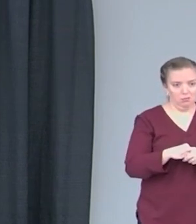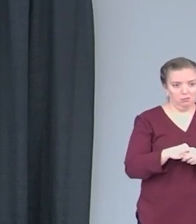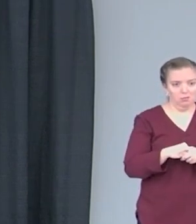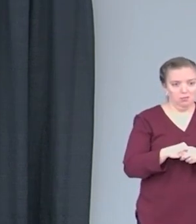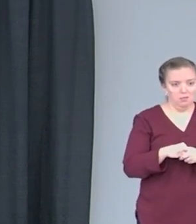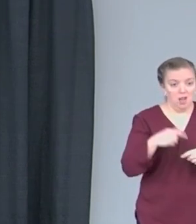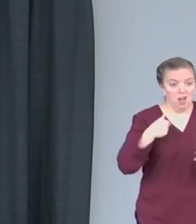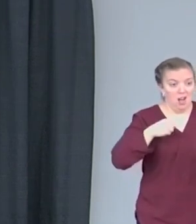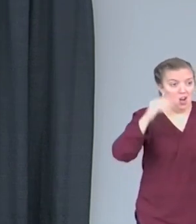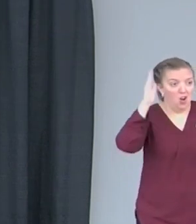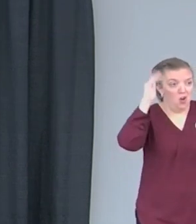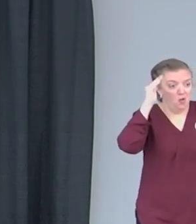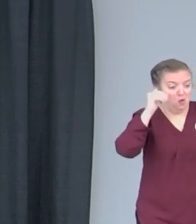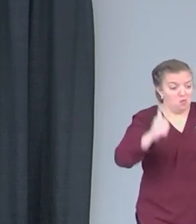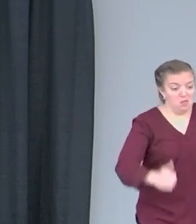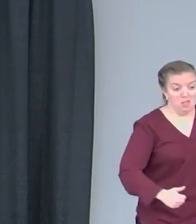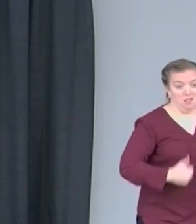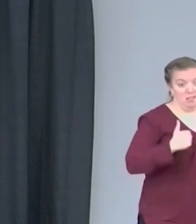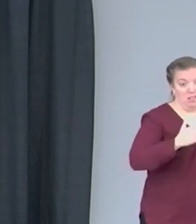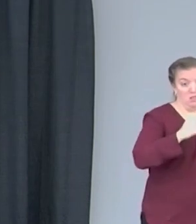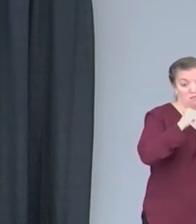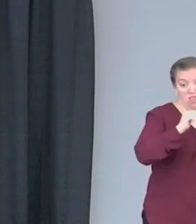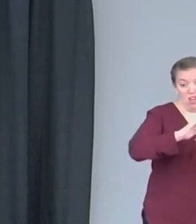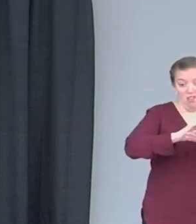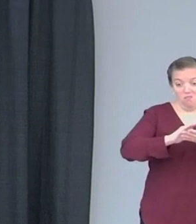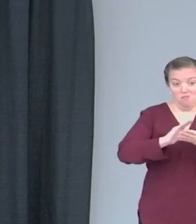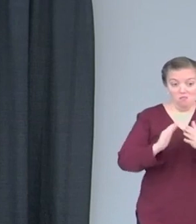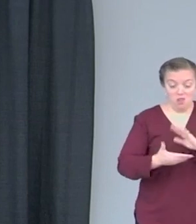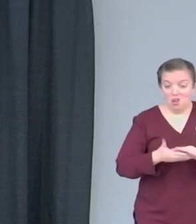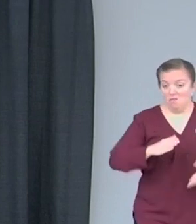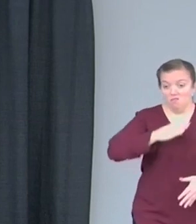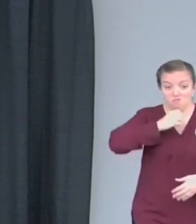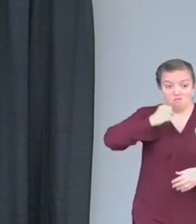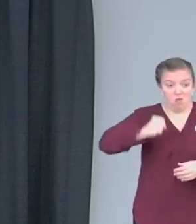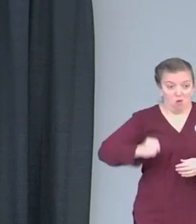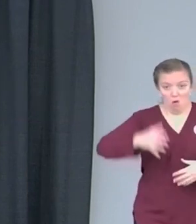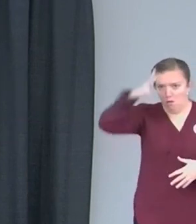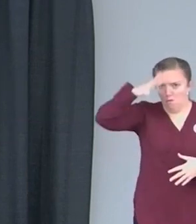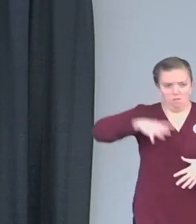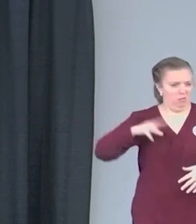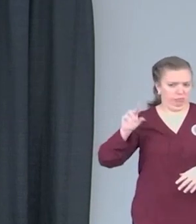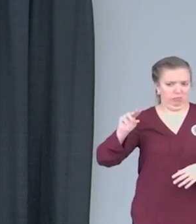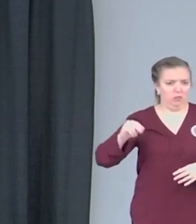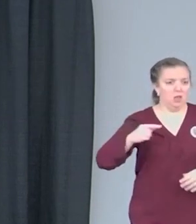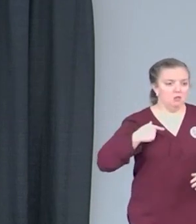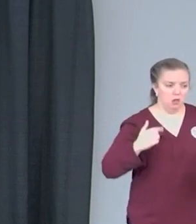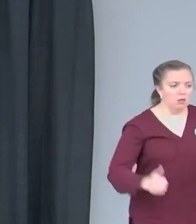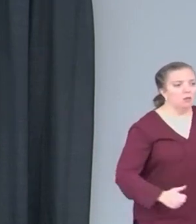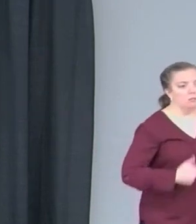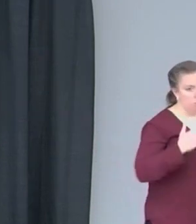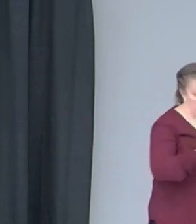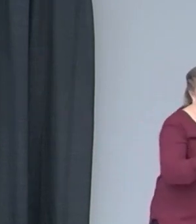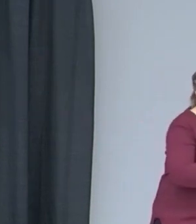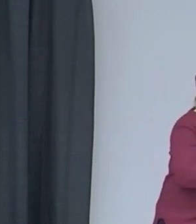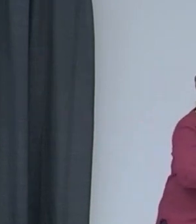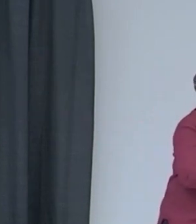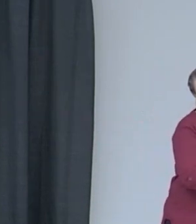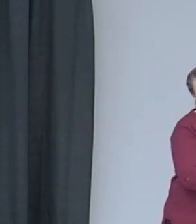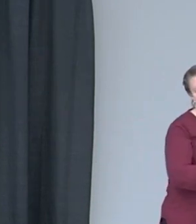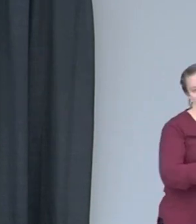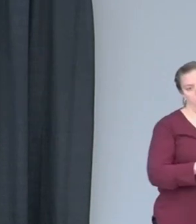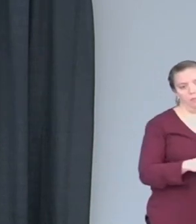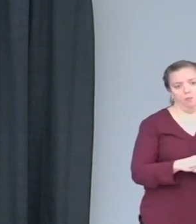just dreamed of just living. Didn't know when that was going to end. So being shot, yeah, life is over for me,